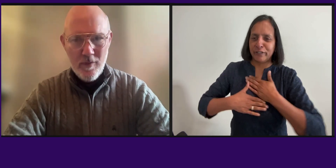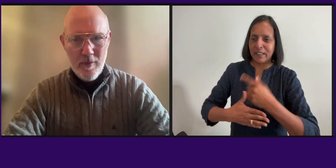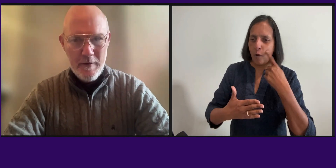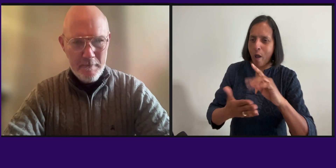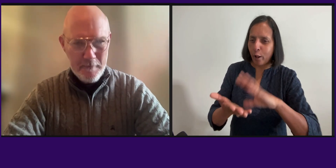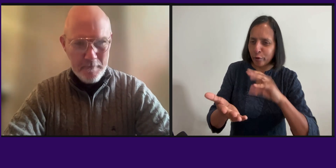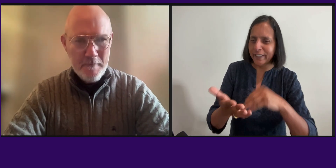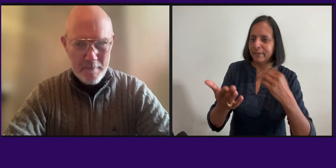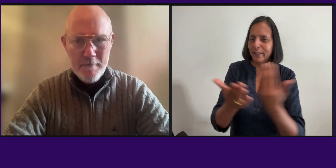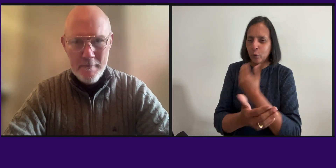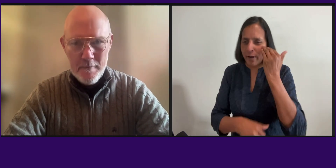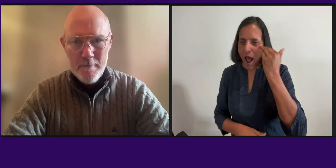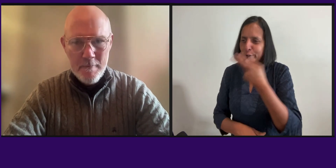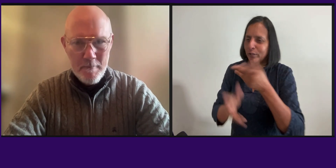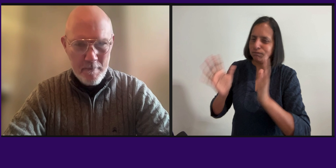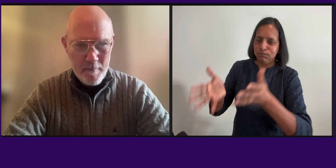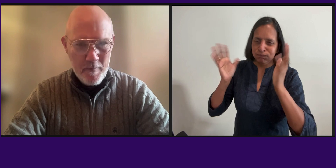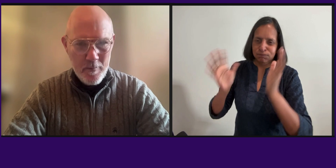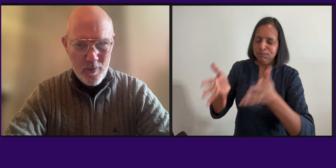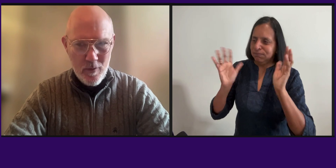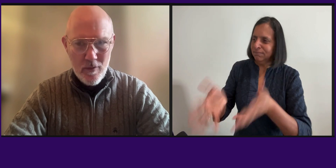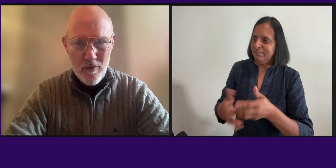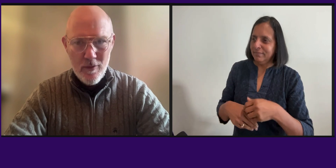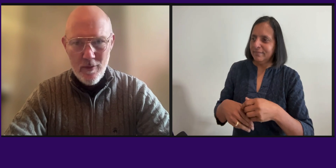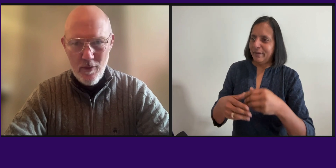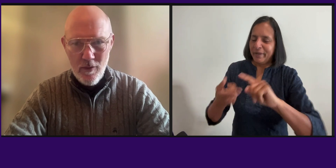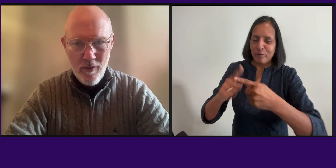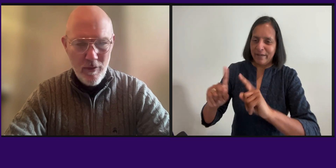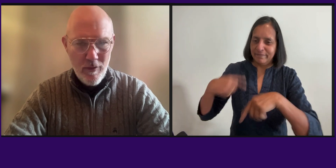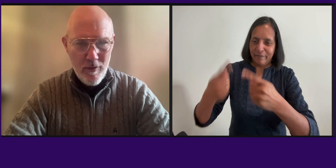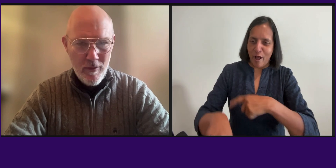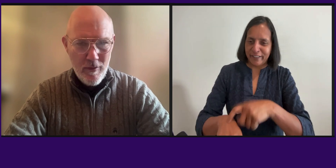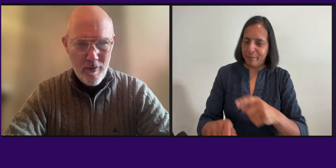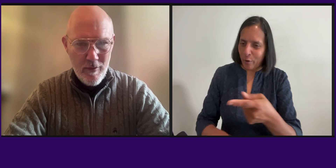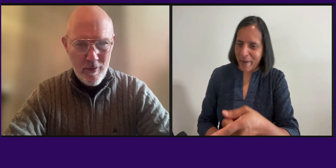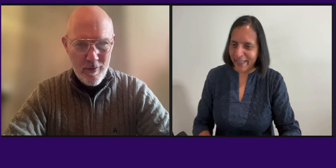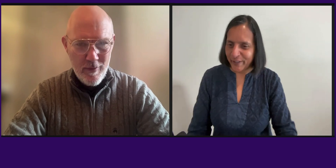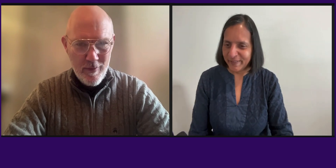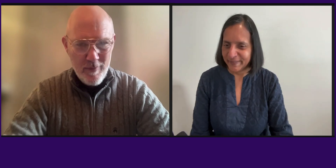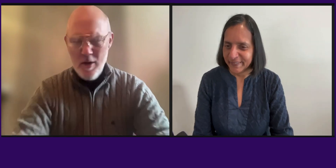appreciation for learning new things and chatted for such a long time and we've been friends ever since.